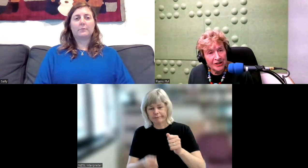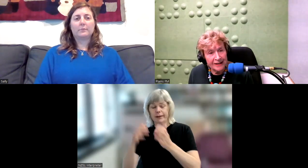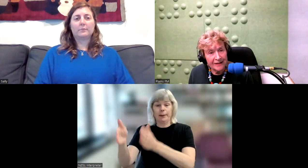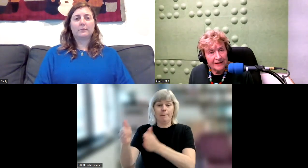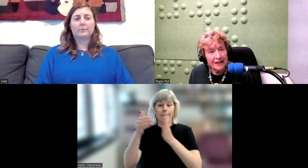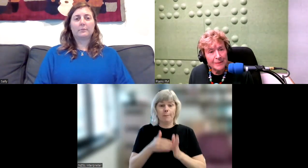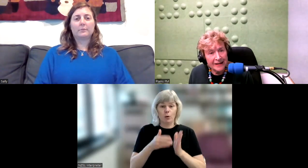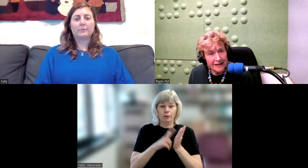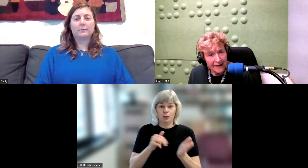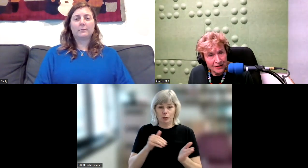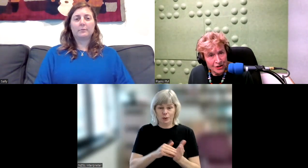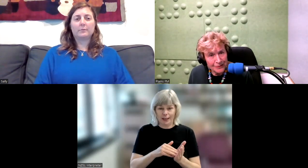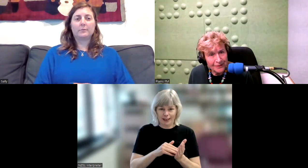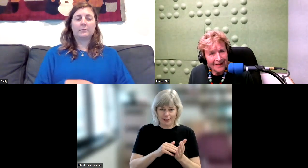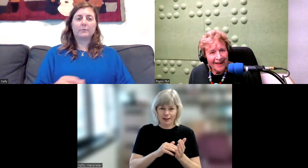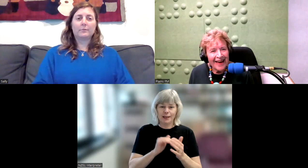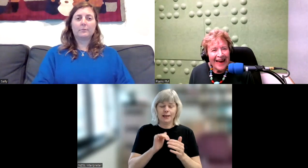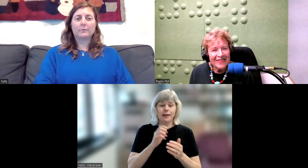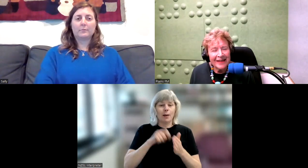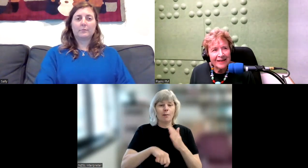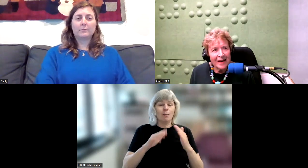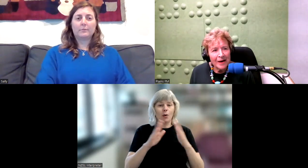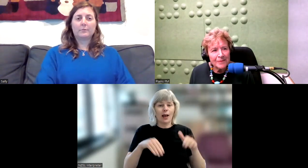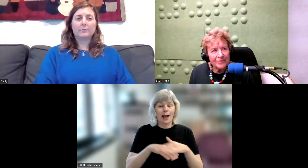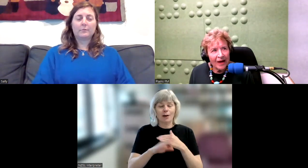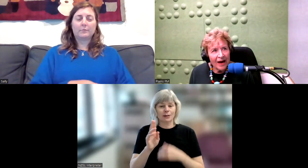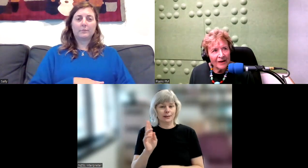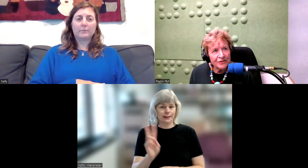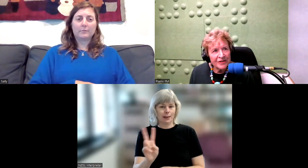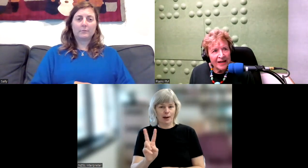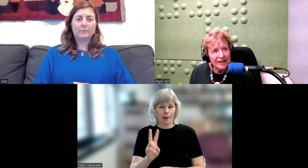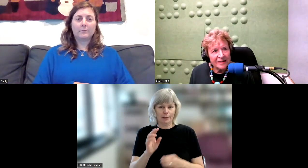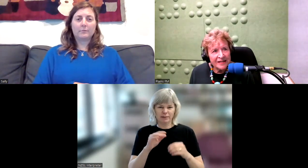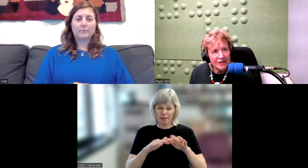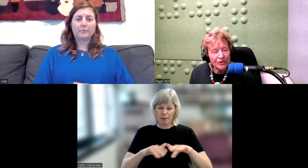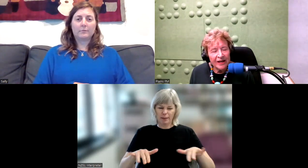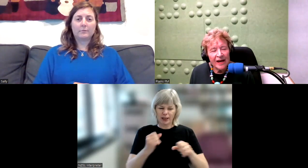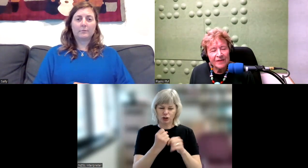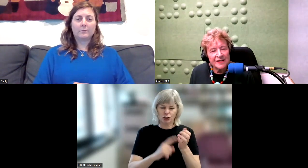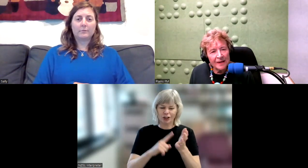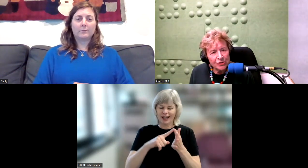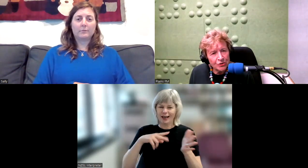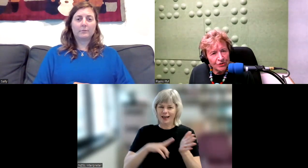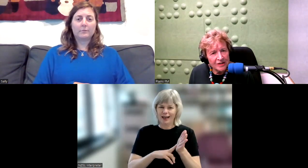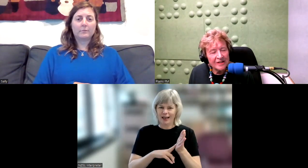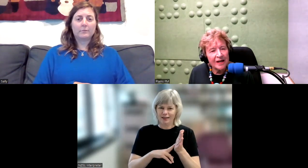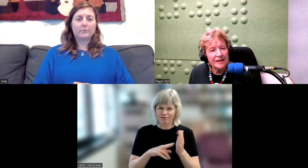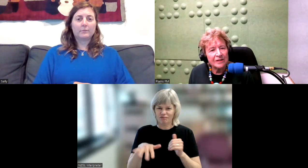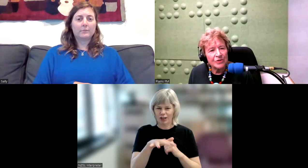Glen in Heberden Avenue. Then after they they settled there and then some children started to